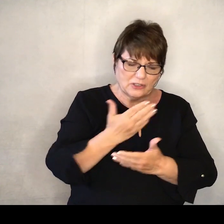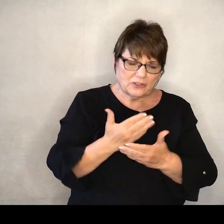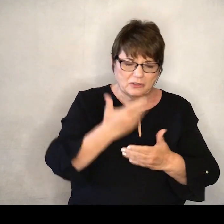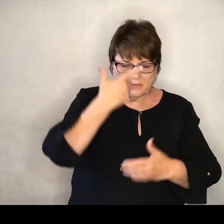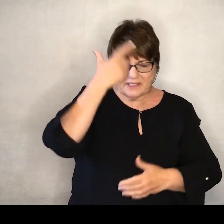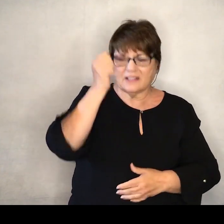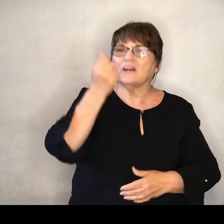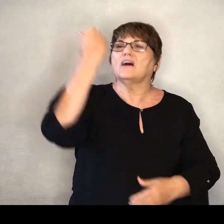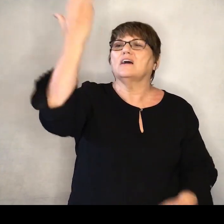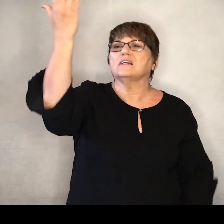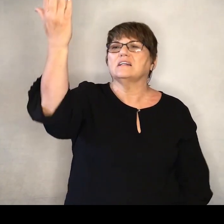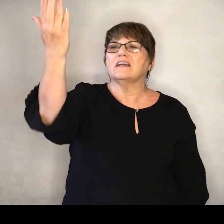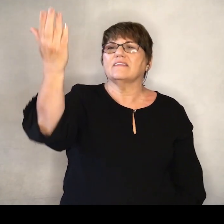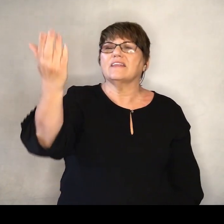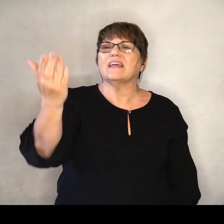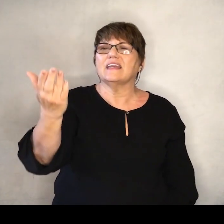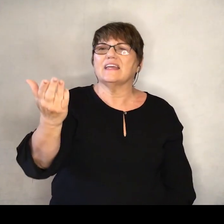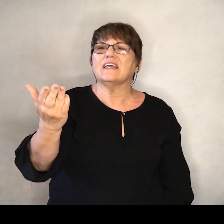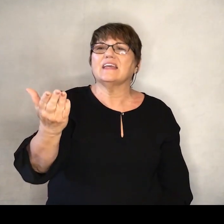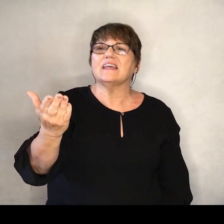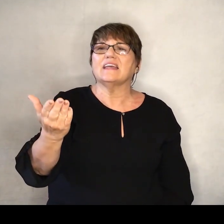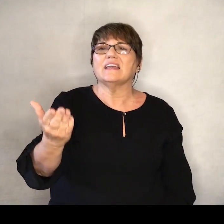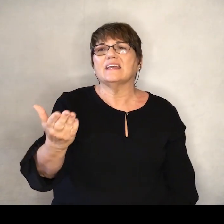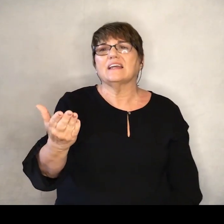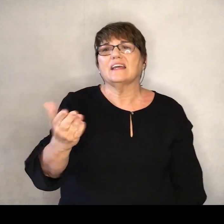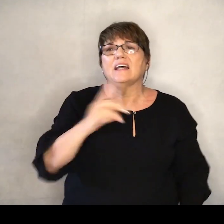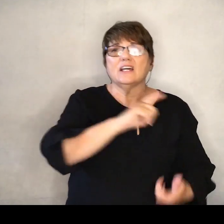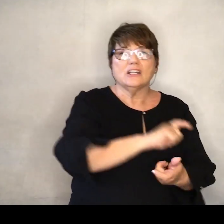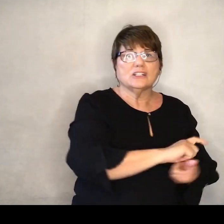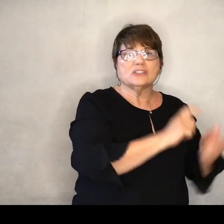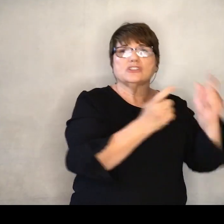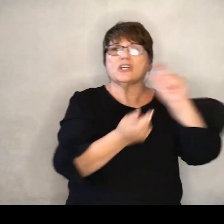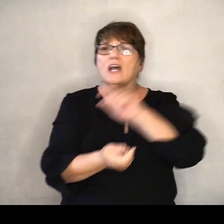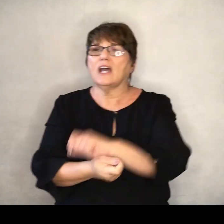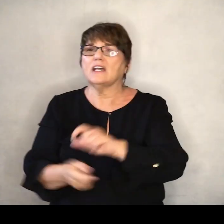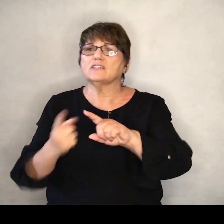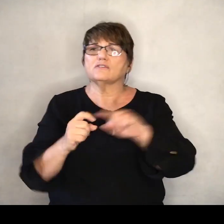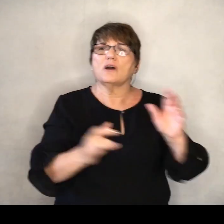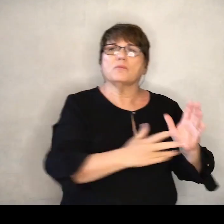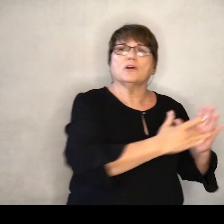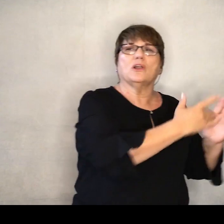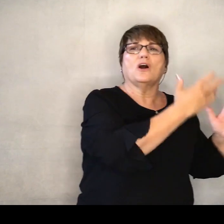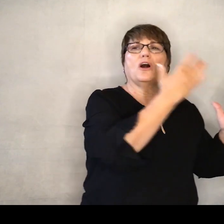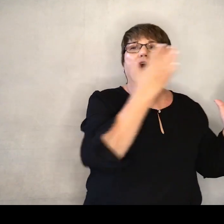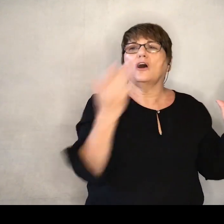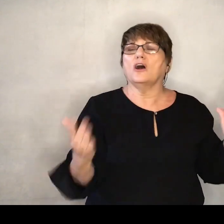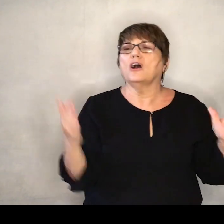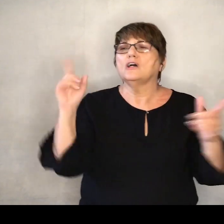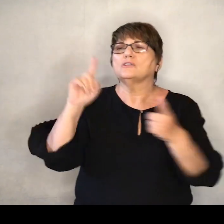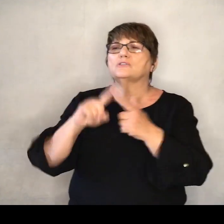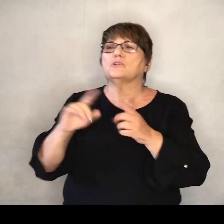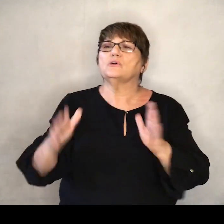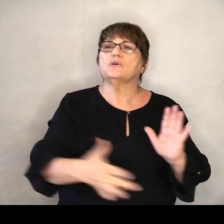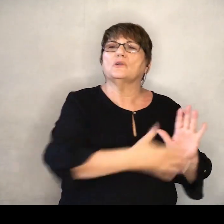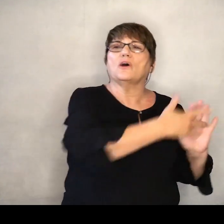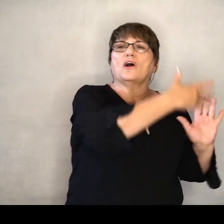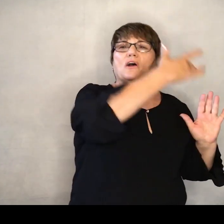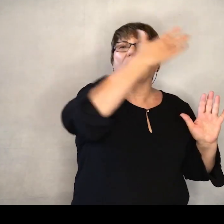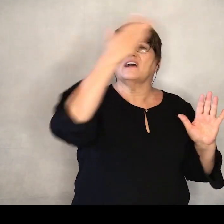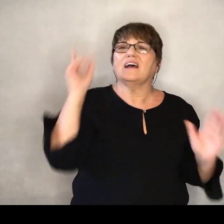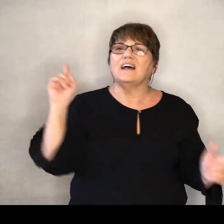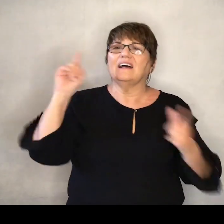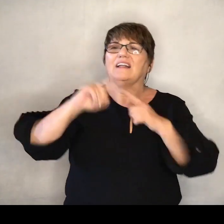restored in thee Change from glory into glory